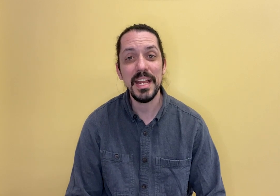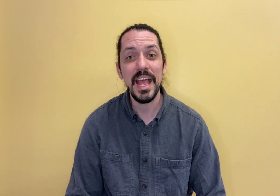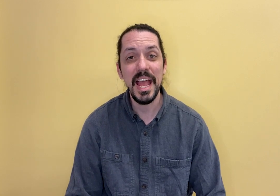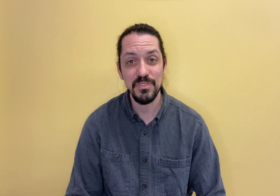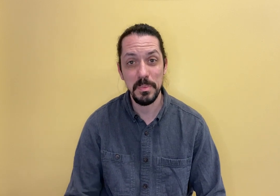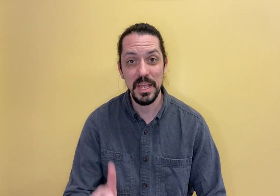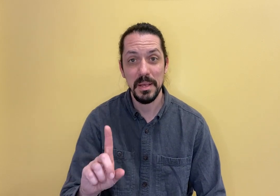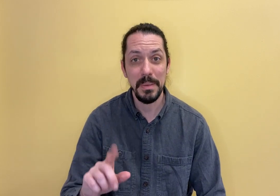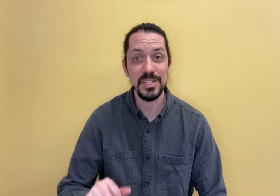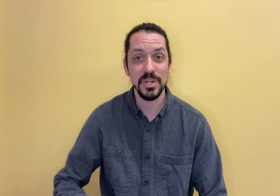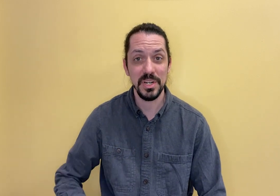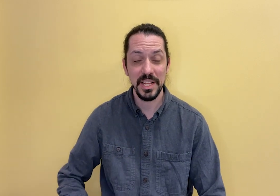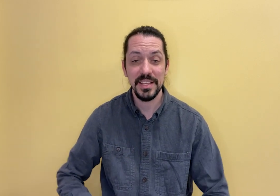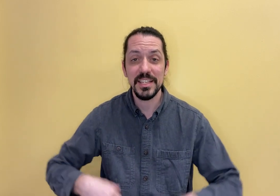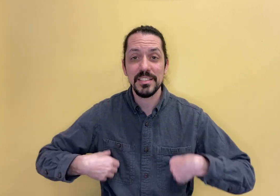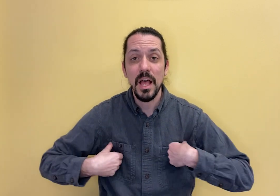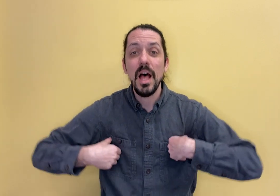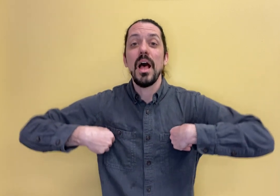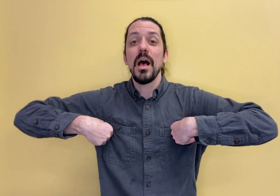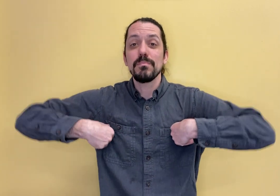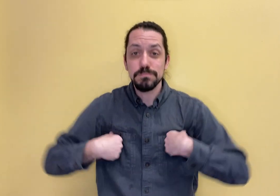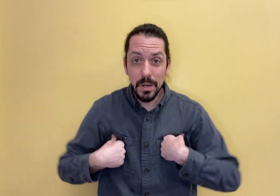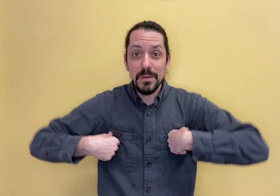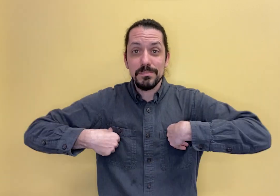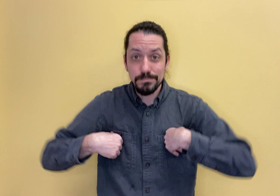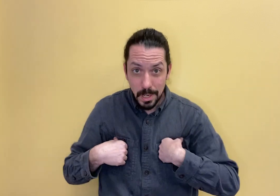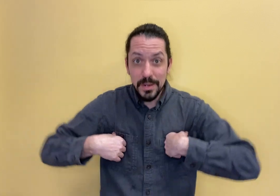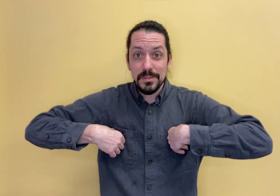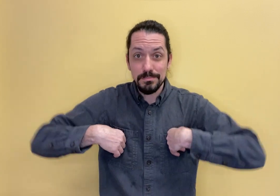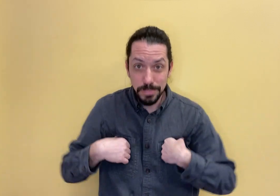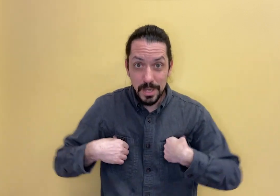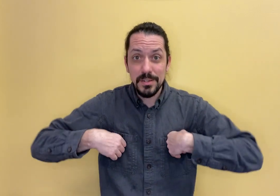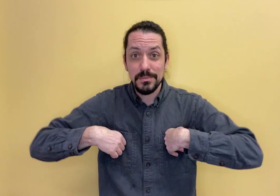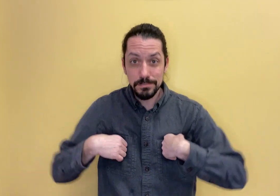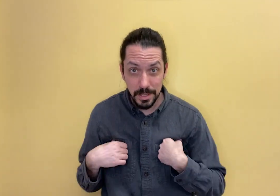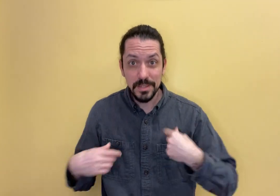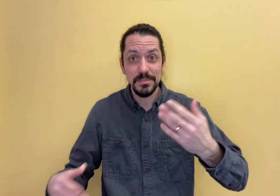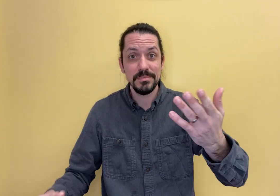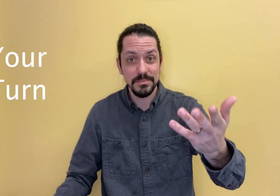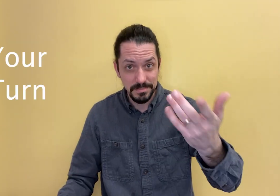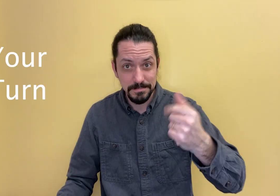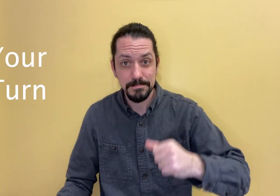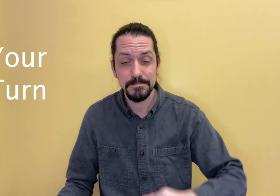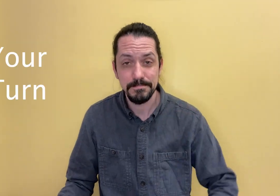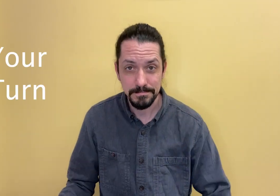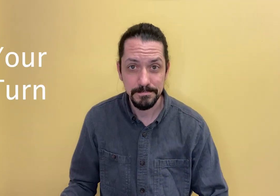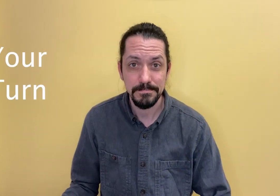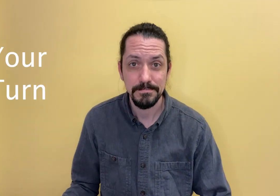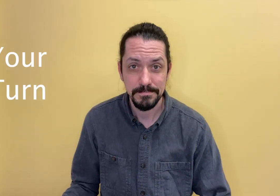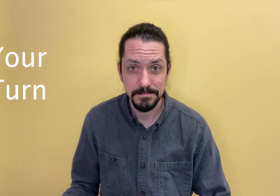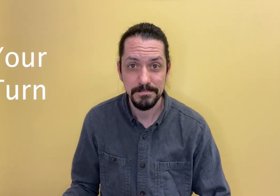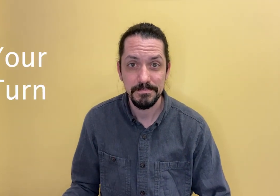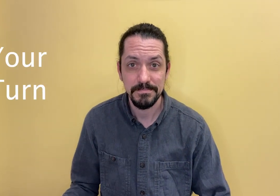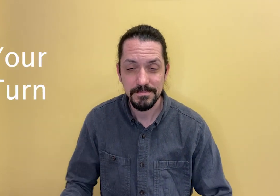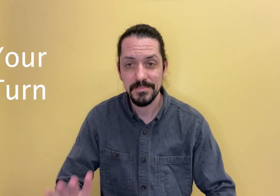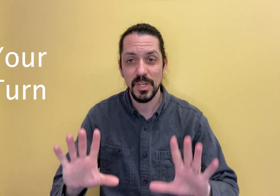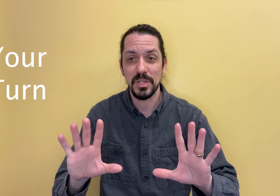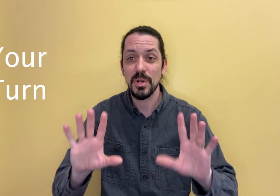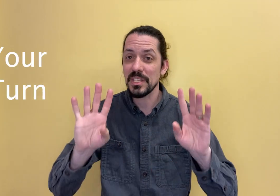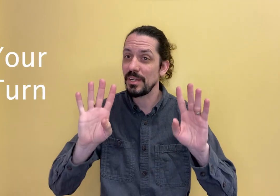after me my turn like this good notice I get